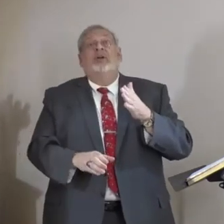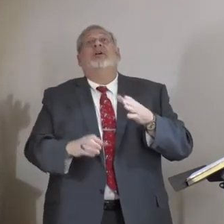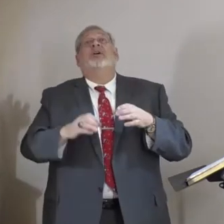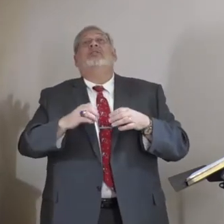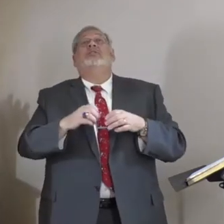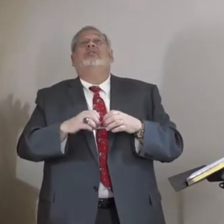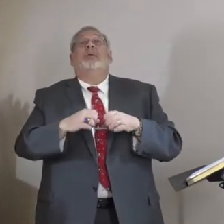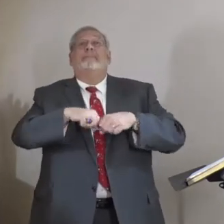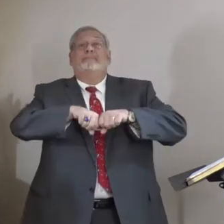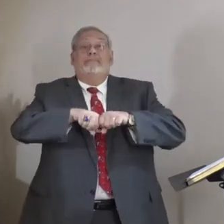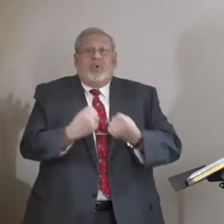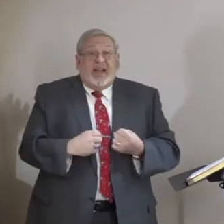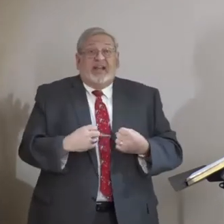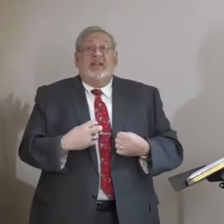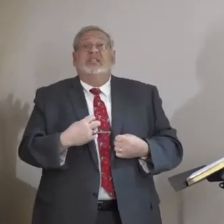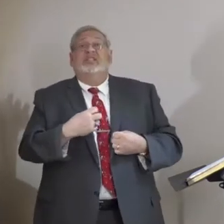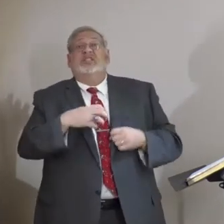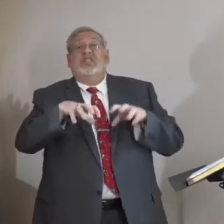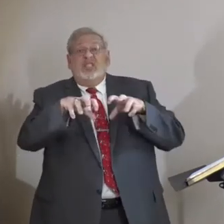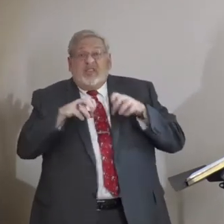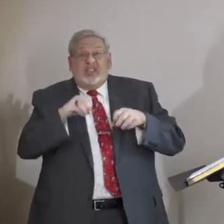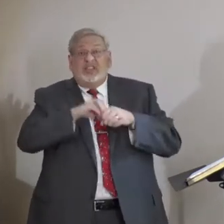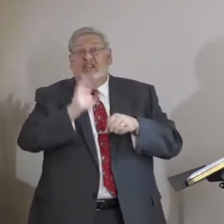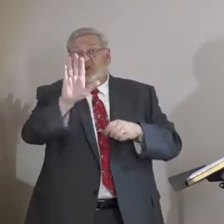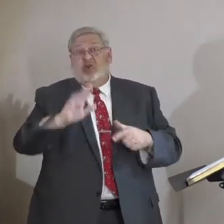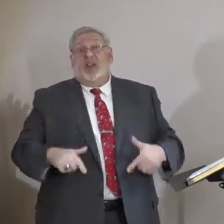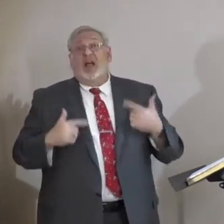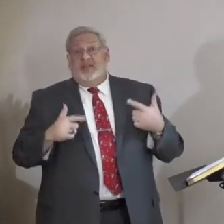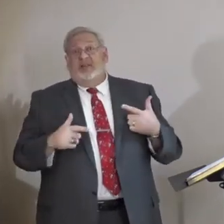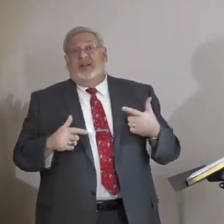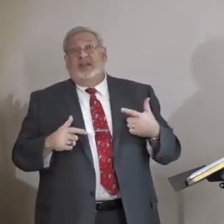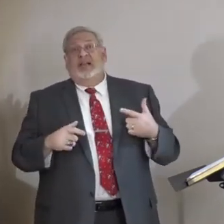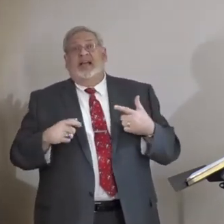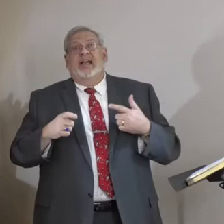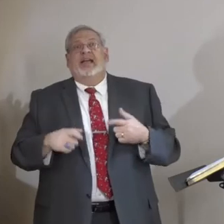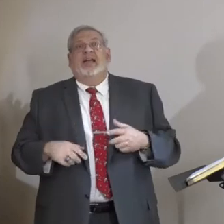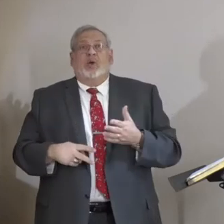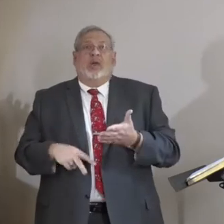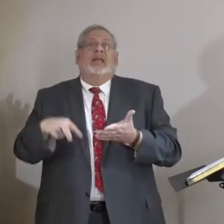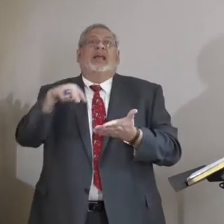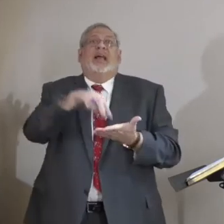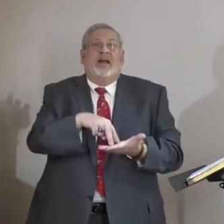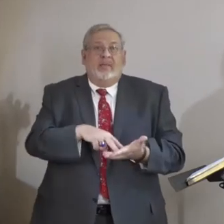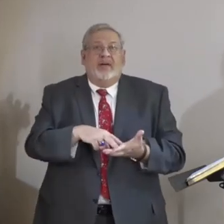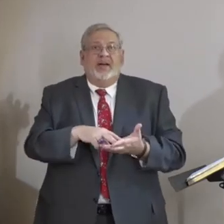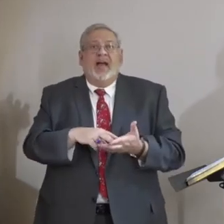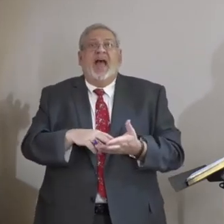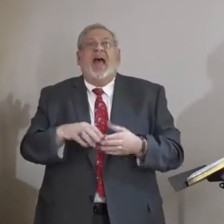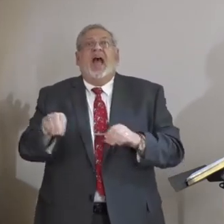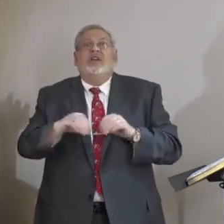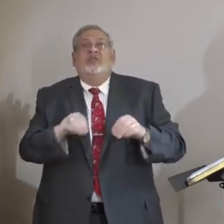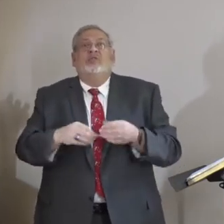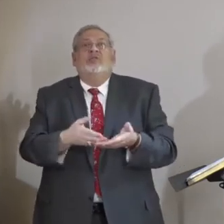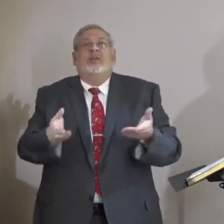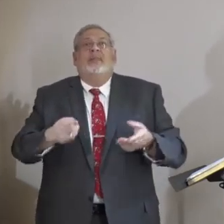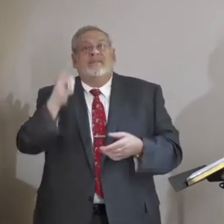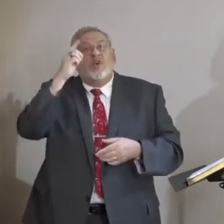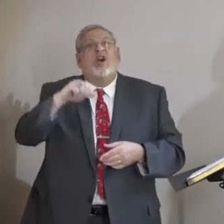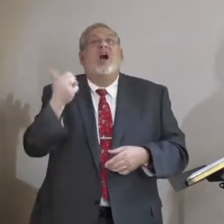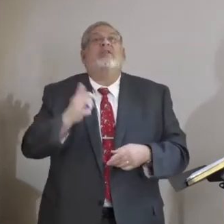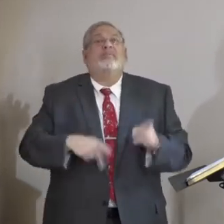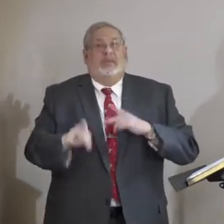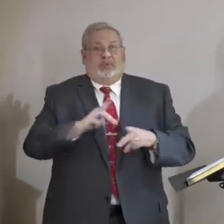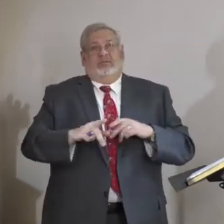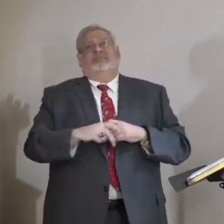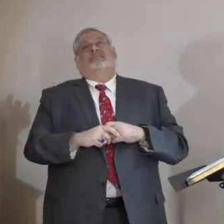selfishness in your own life. And that is, get up and do something for others.